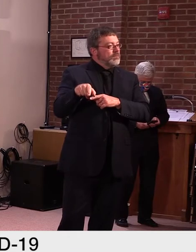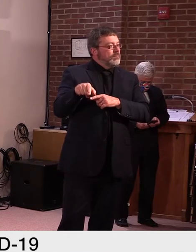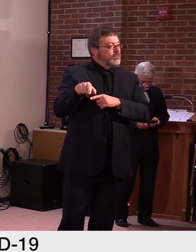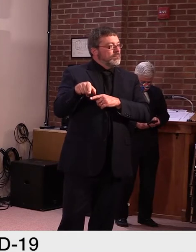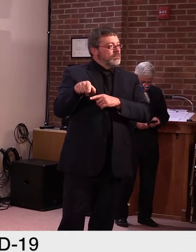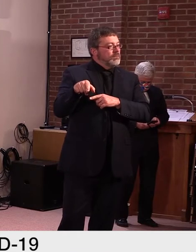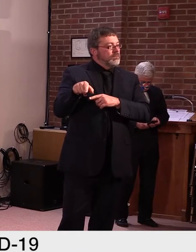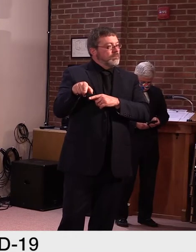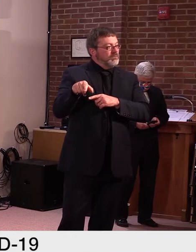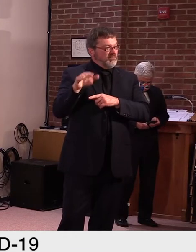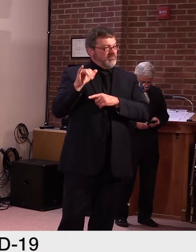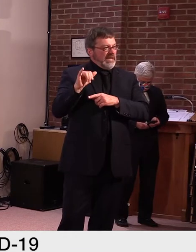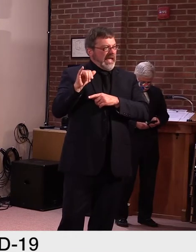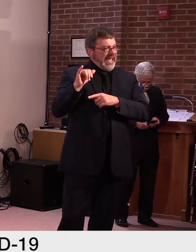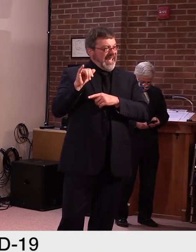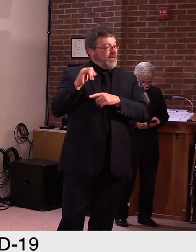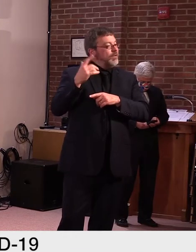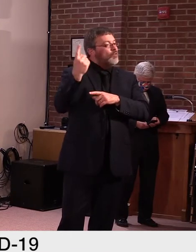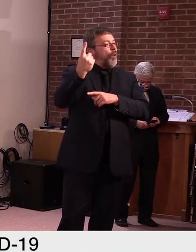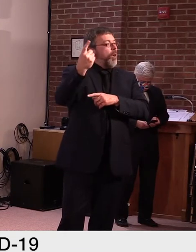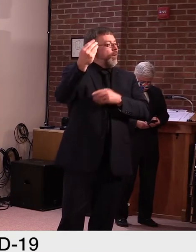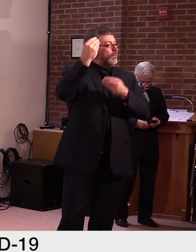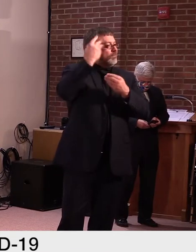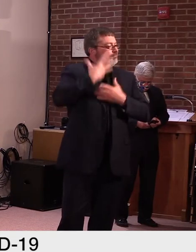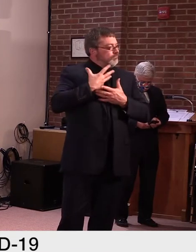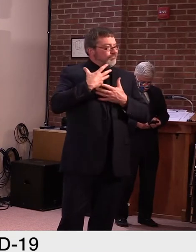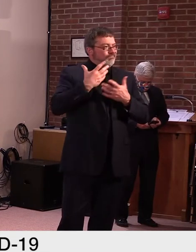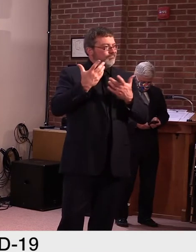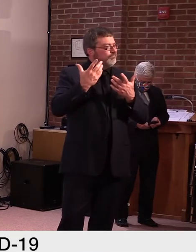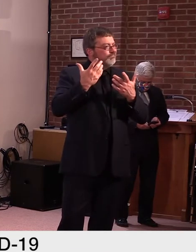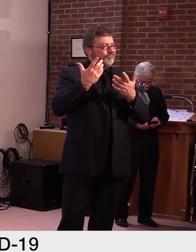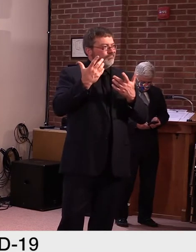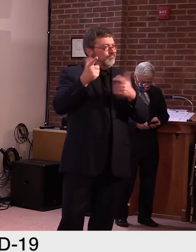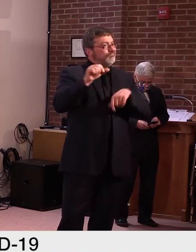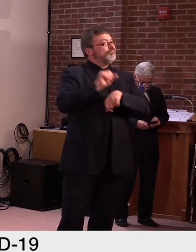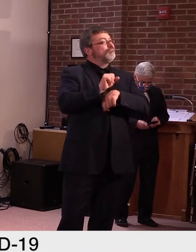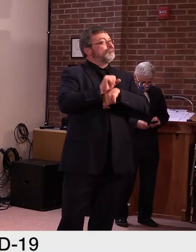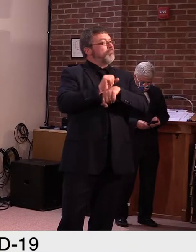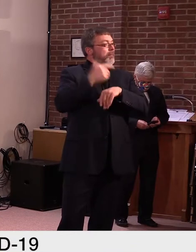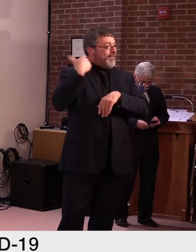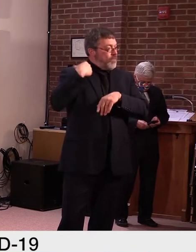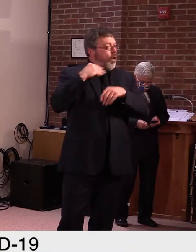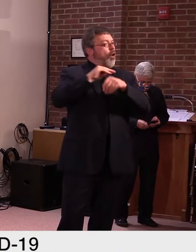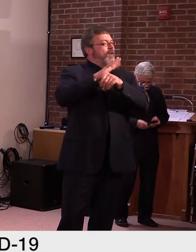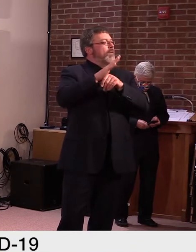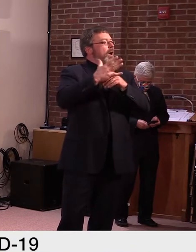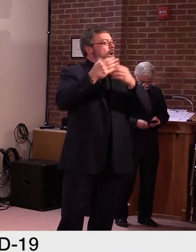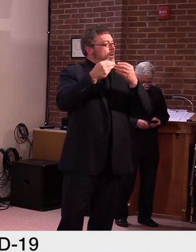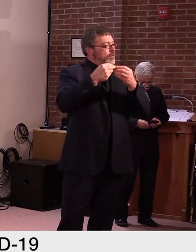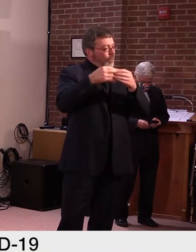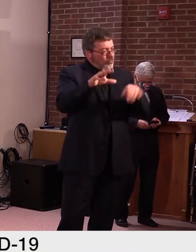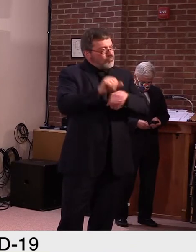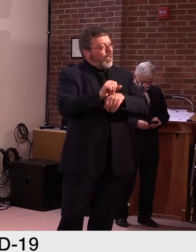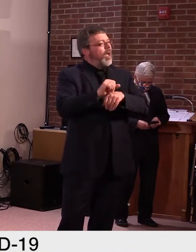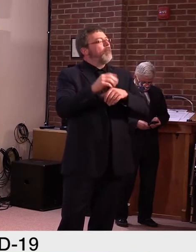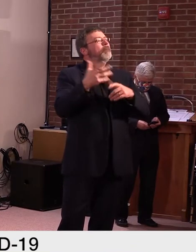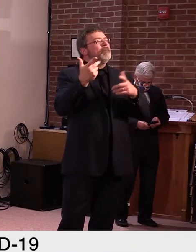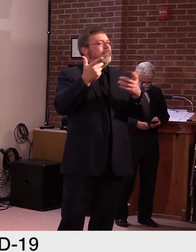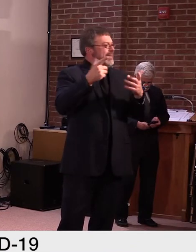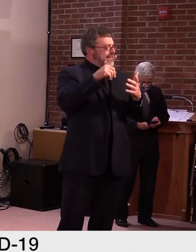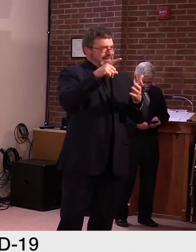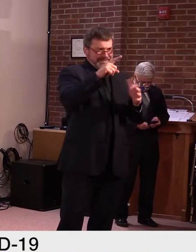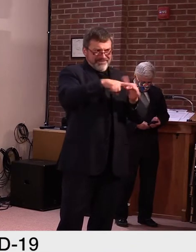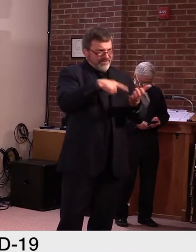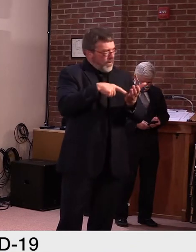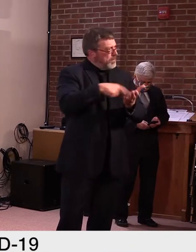Uh, and when somebody commented, you know, hey, you can go work here, you can go work there. Her comment back was, well, I wouldn't stoop to